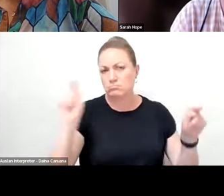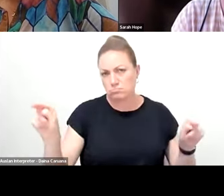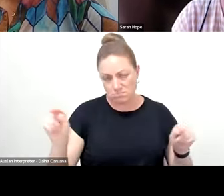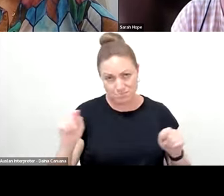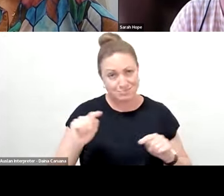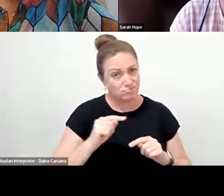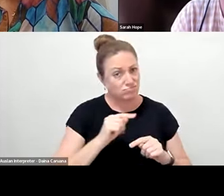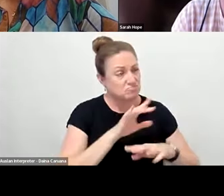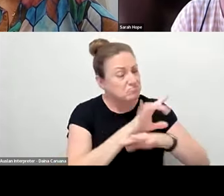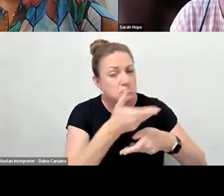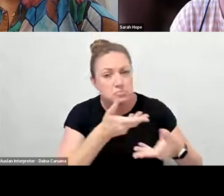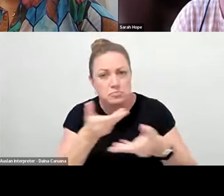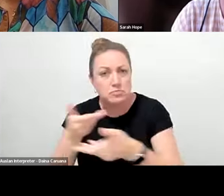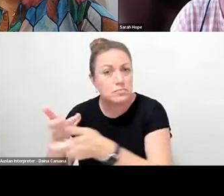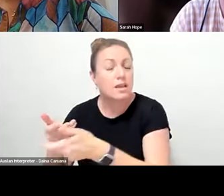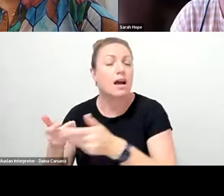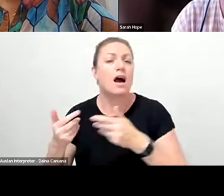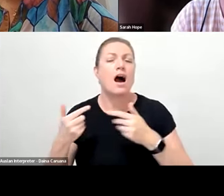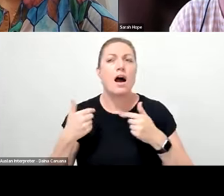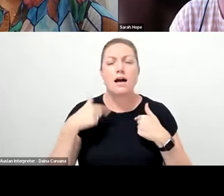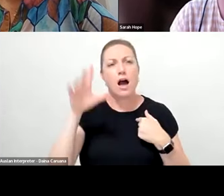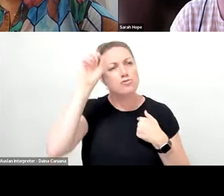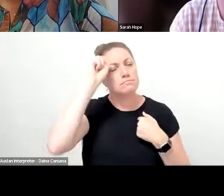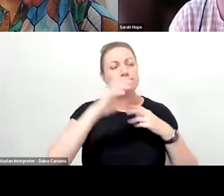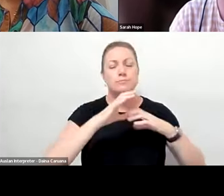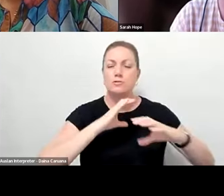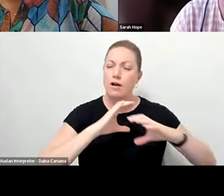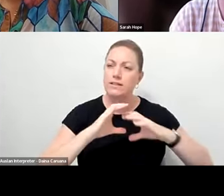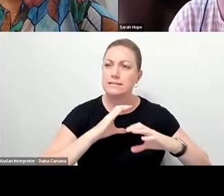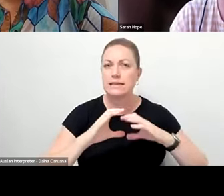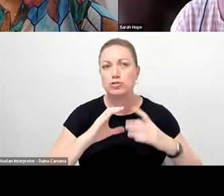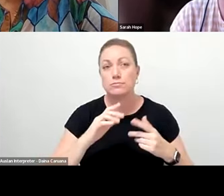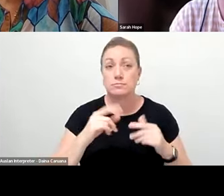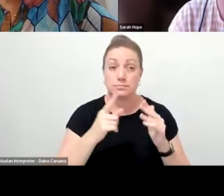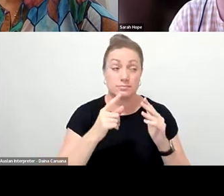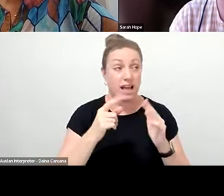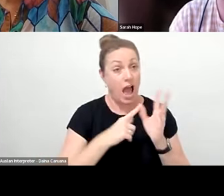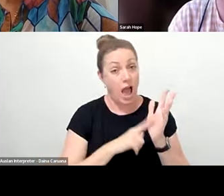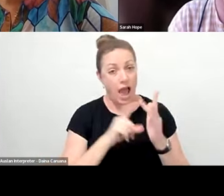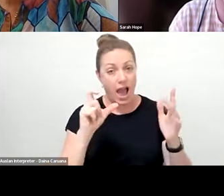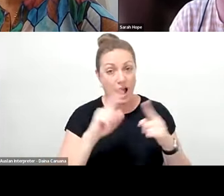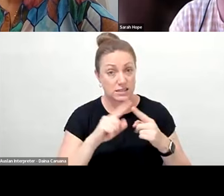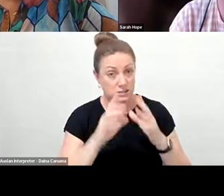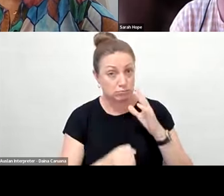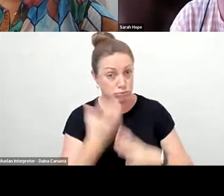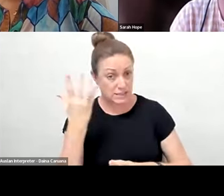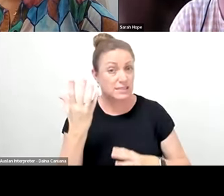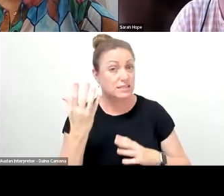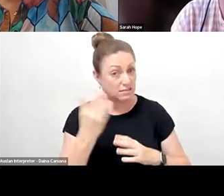And I didn't, I just remembered conversations had with schools in Alice Springs as well from 2017 too.